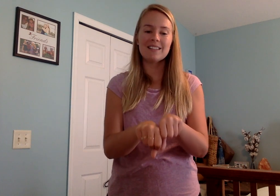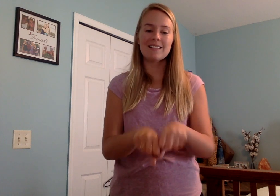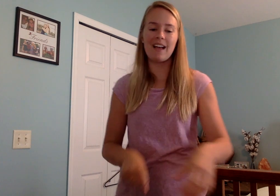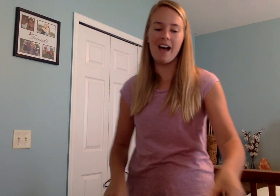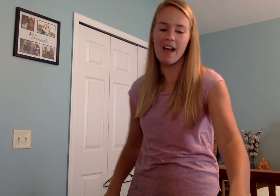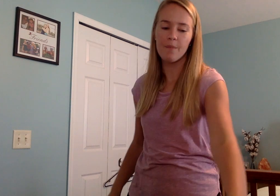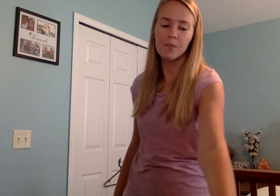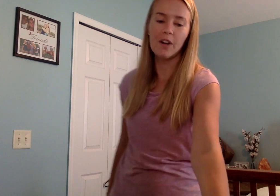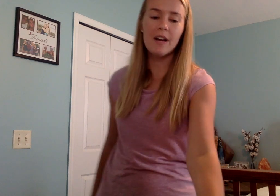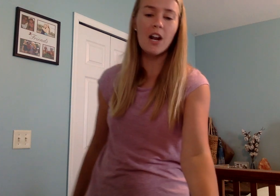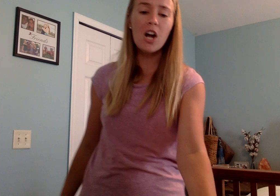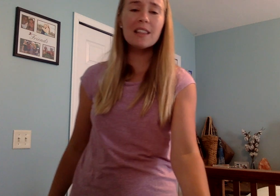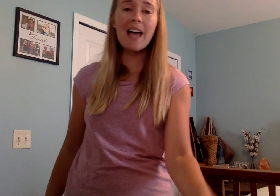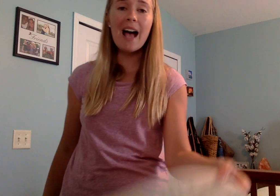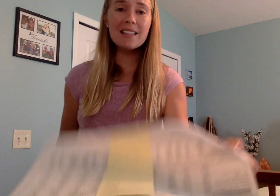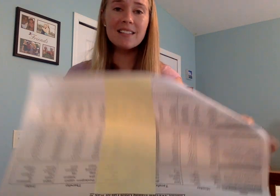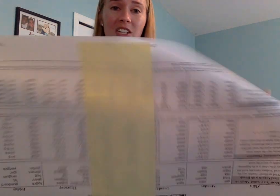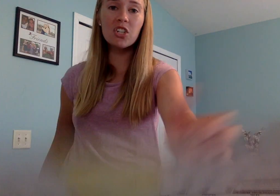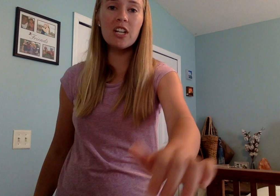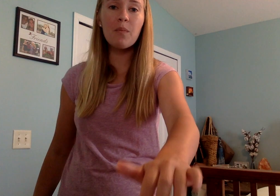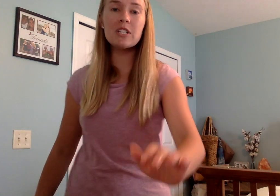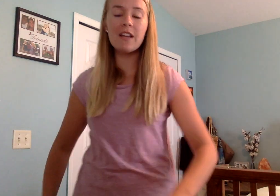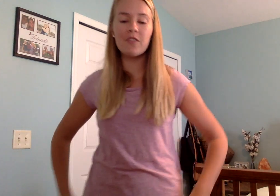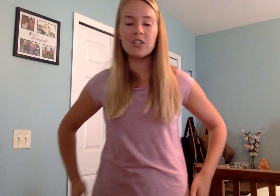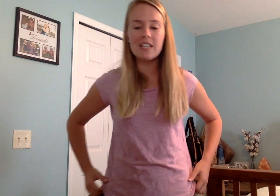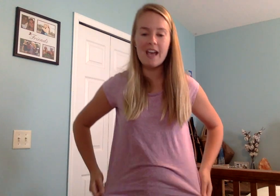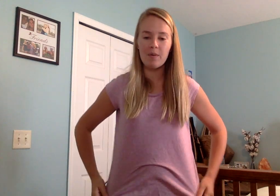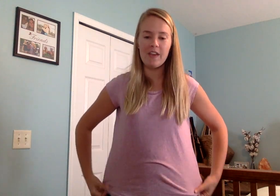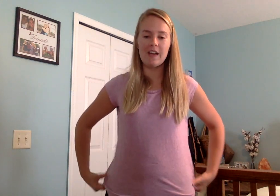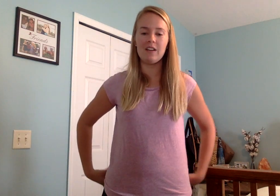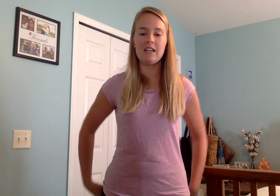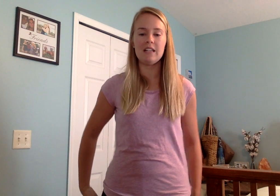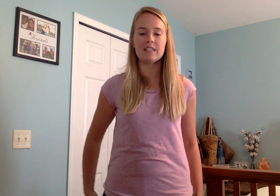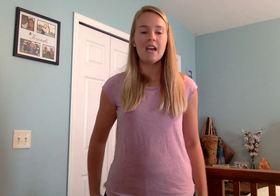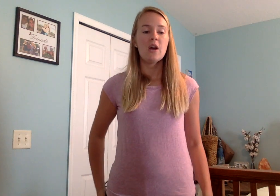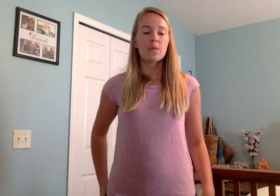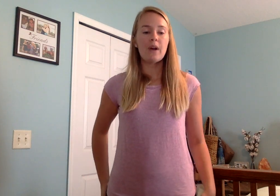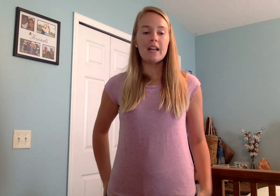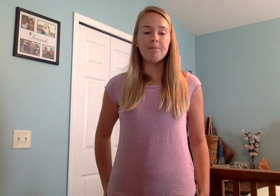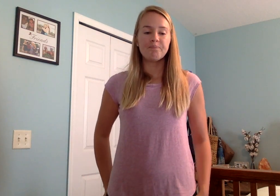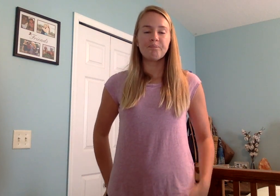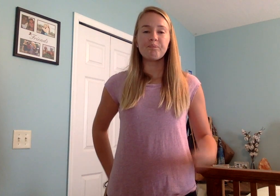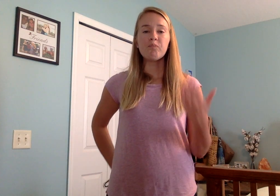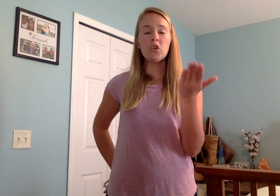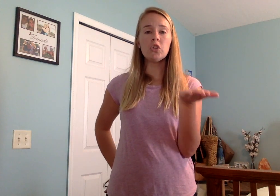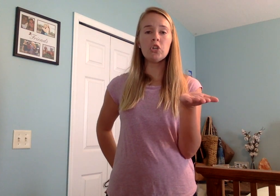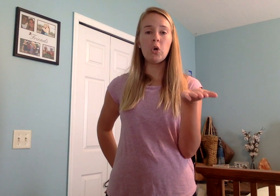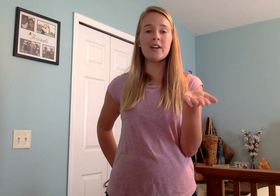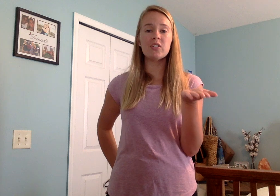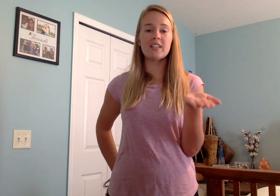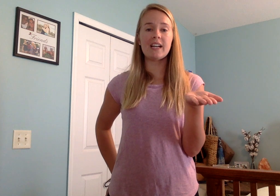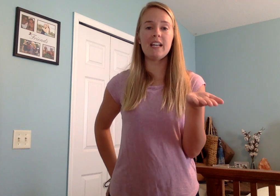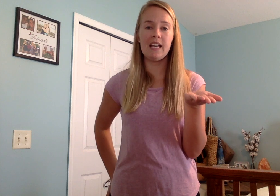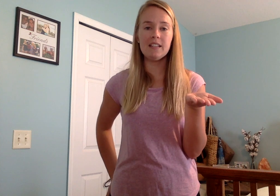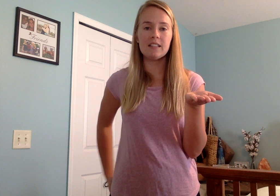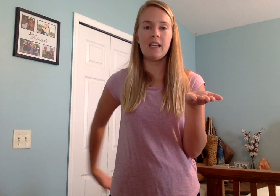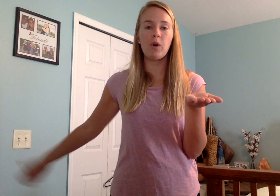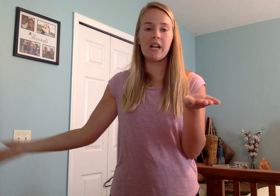sky. All right, our last section and we're done for today with Hegarty's. Ready? You're going to hold out your second hand and we're going to